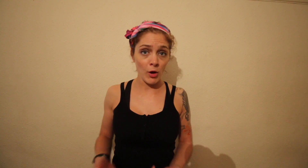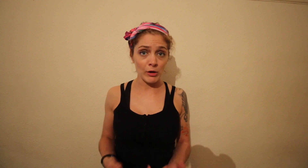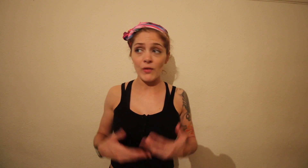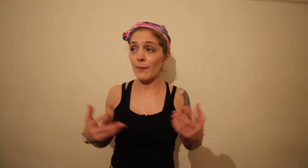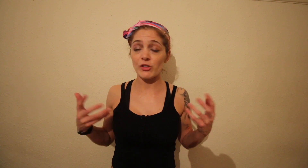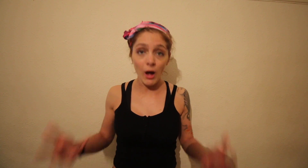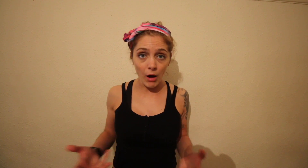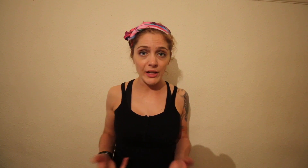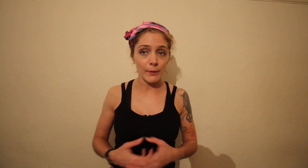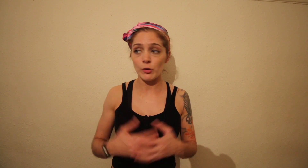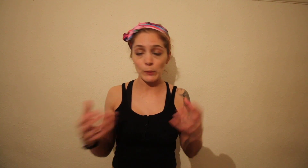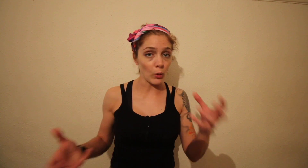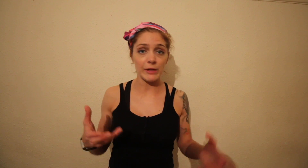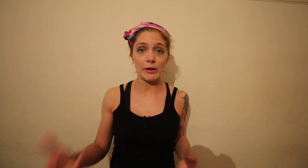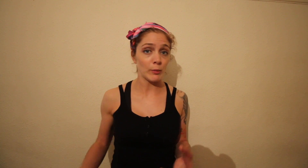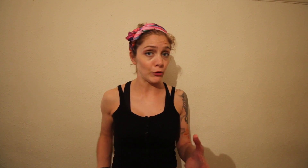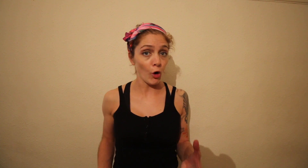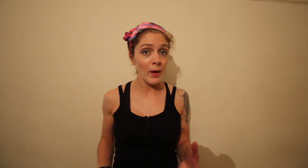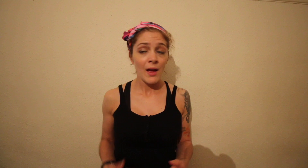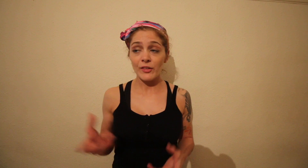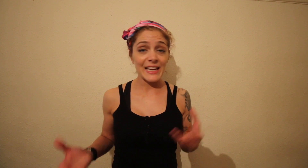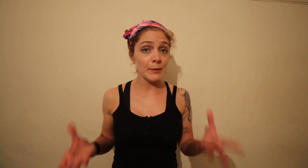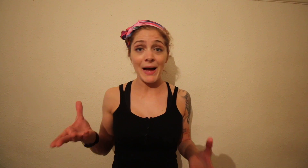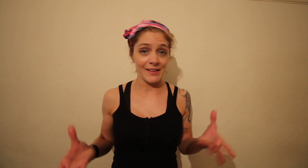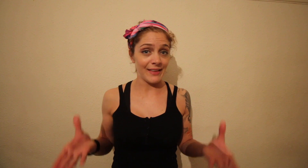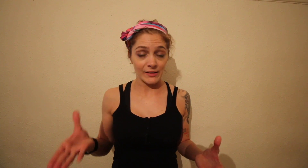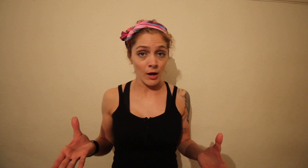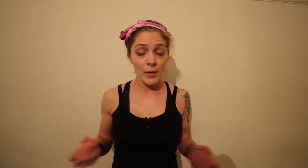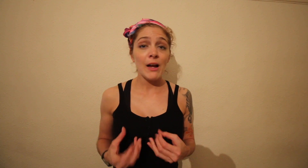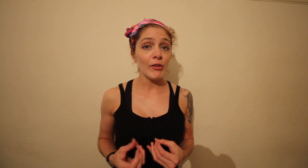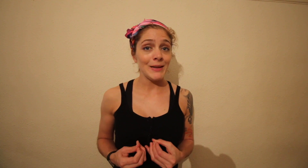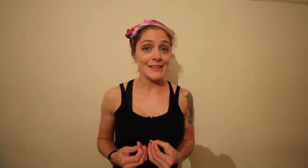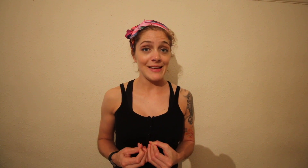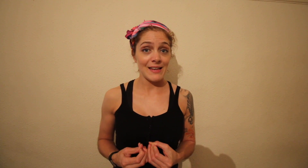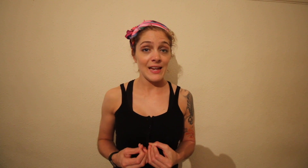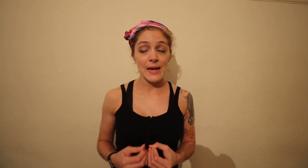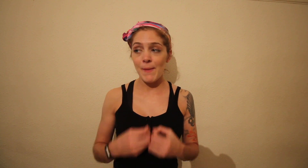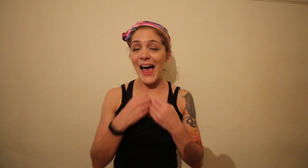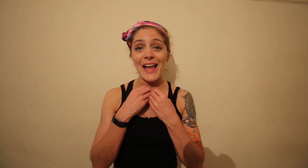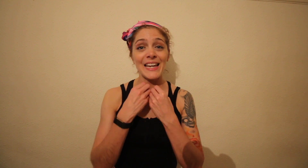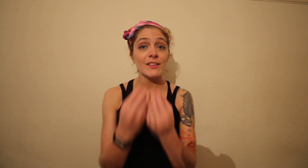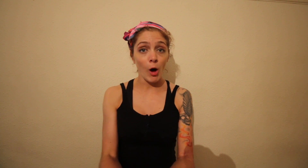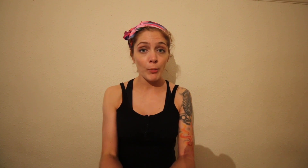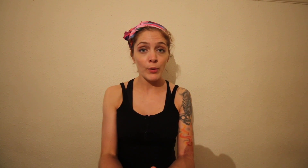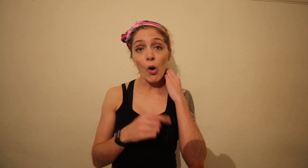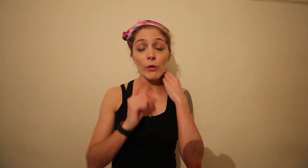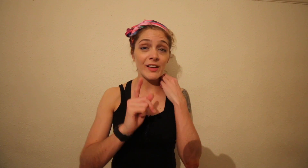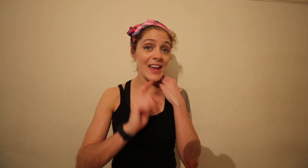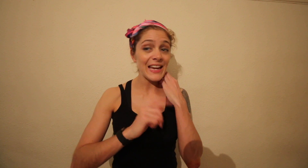burning off, how much cardio I was doing walking around in my job so he could balance that up. He asked me to send him an example of a day